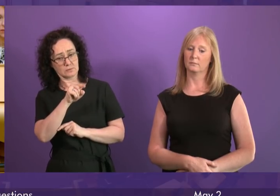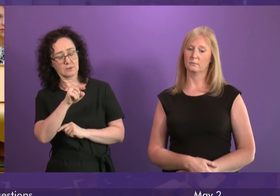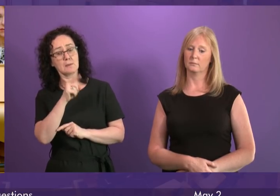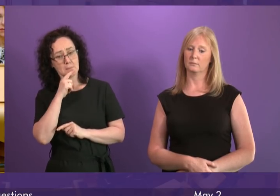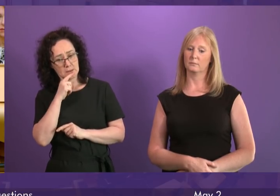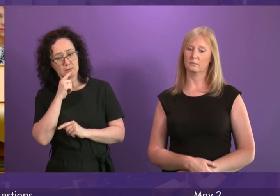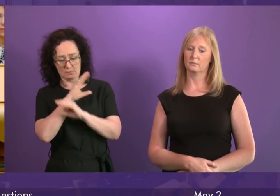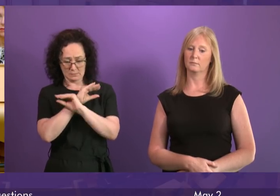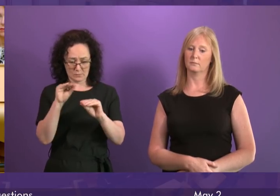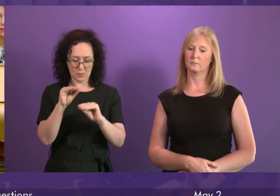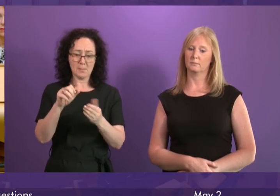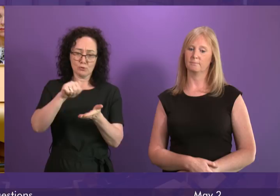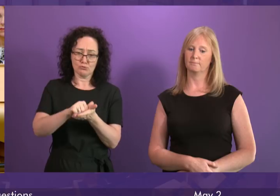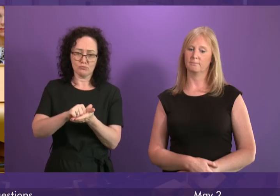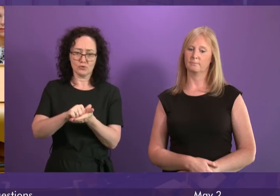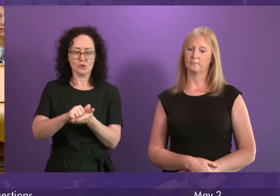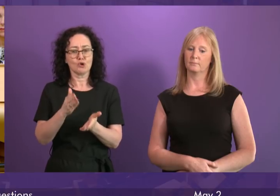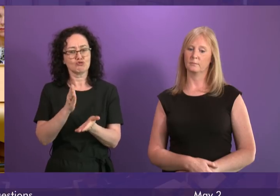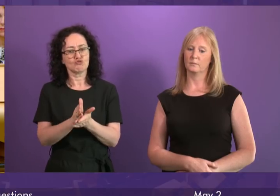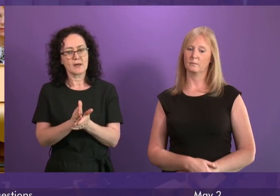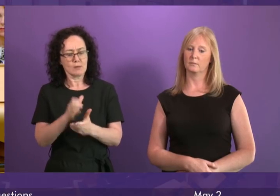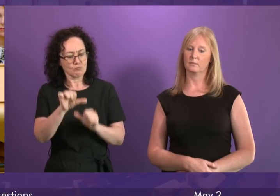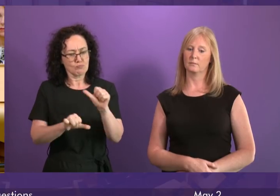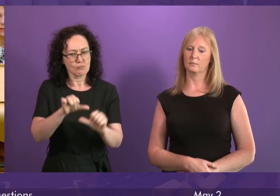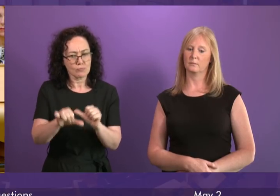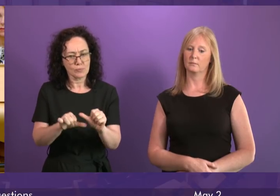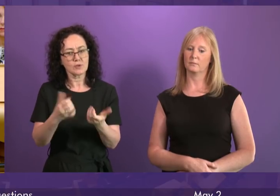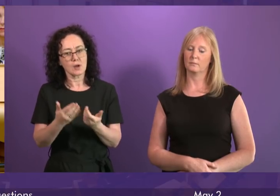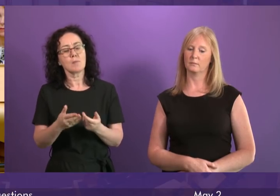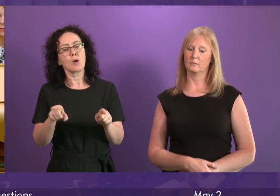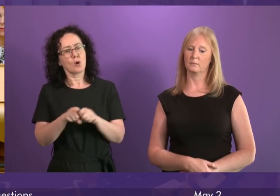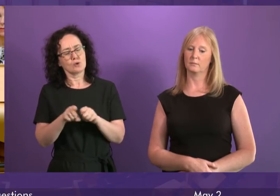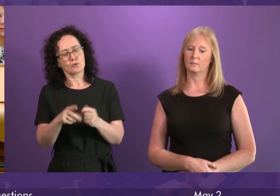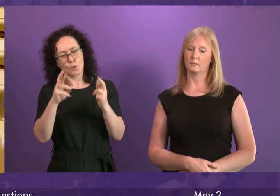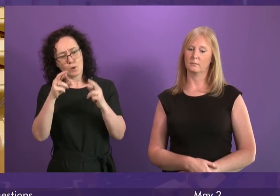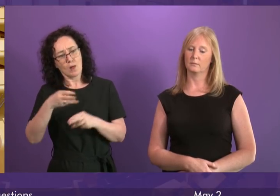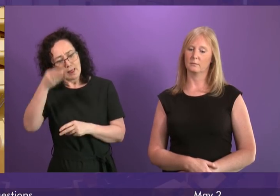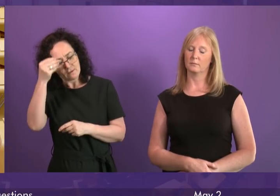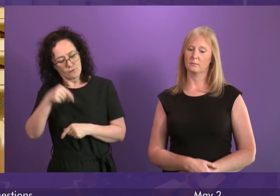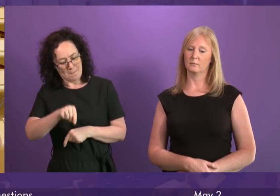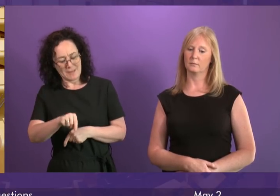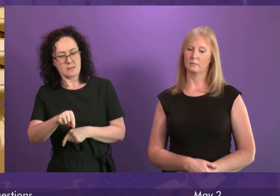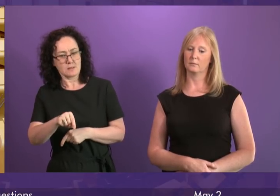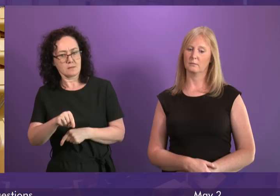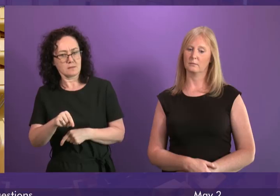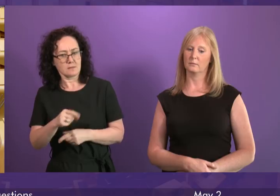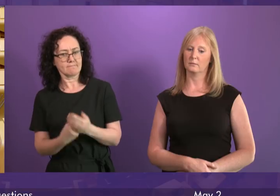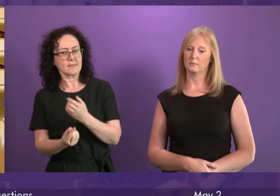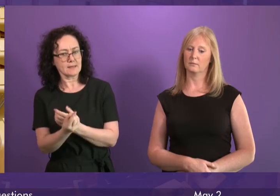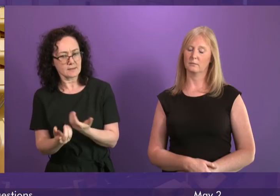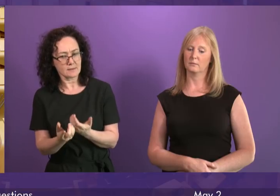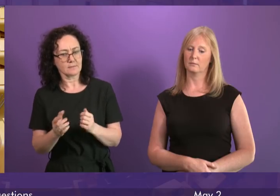windows closed to ensure this doesn't happen again. In terms of any wider lessons learned than the ongoing reviews around hospital infection arising